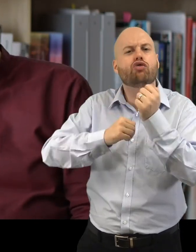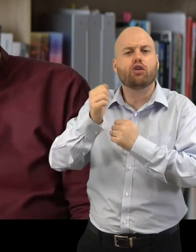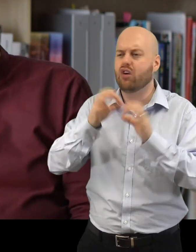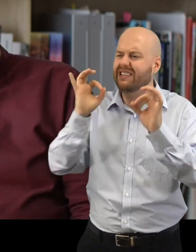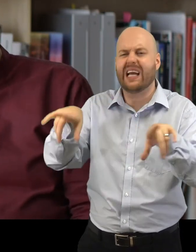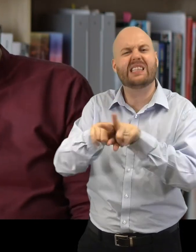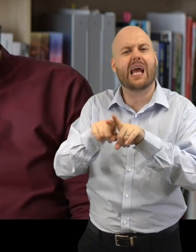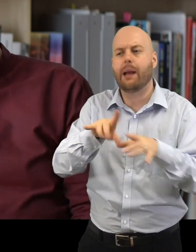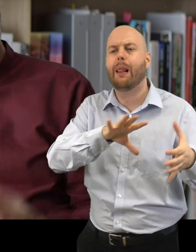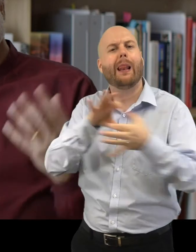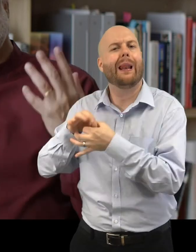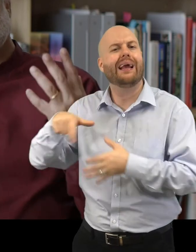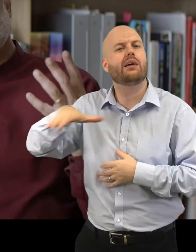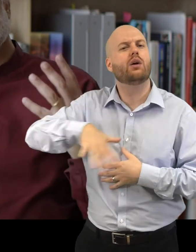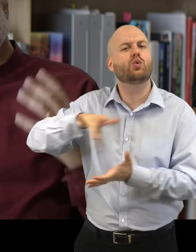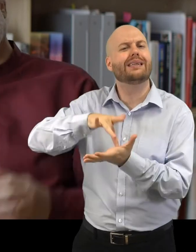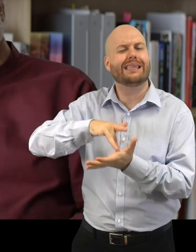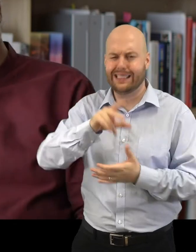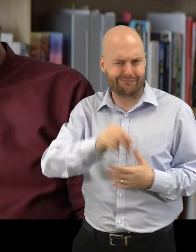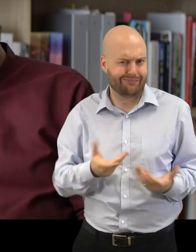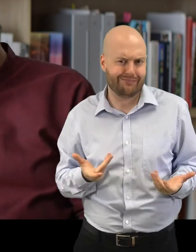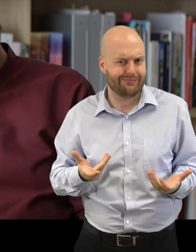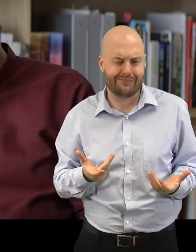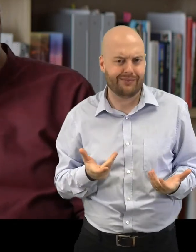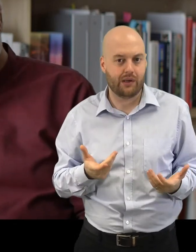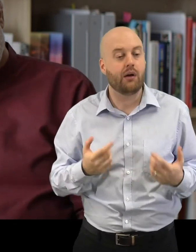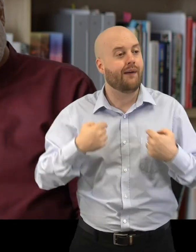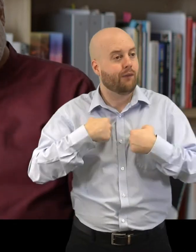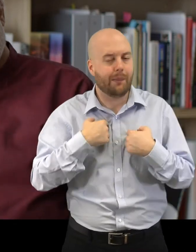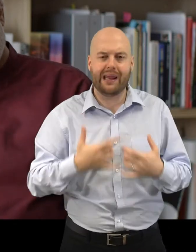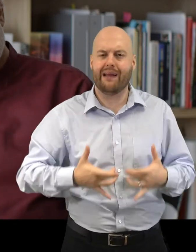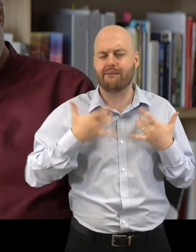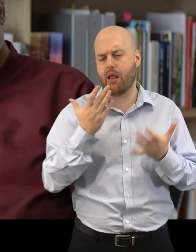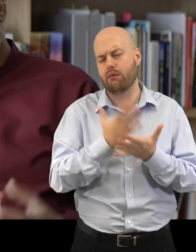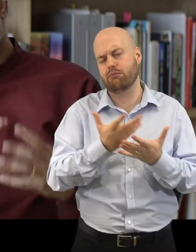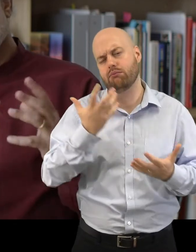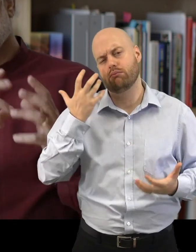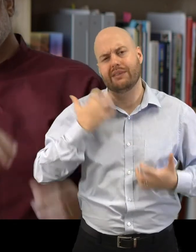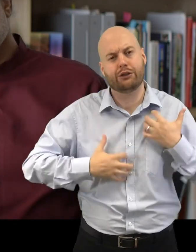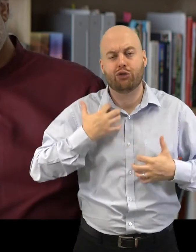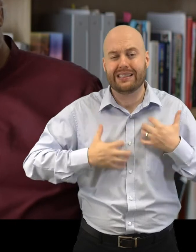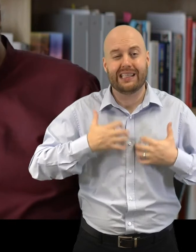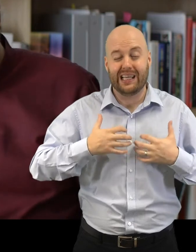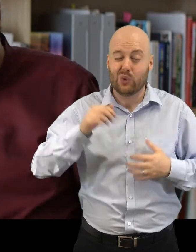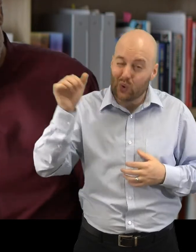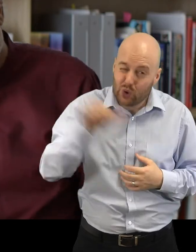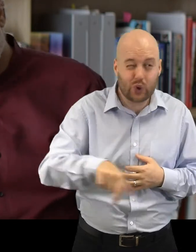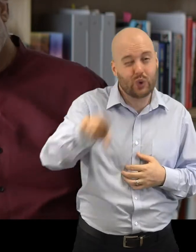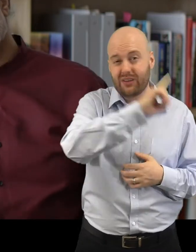because the two are kind of linked. And I think for me, something that's really interesting and not been paid